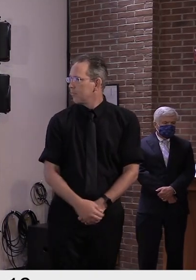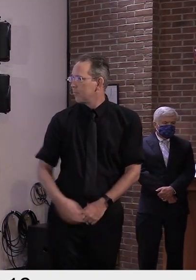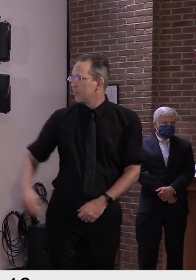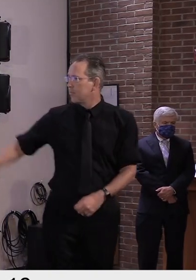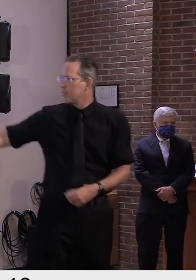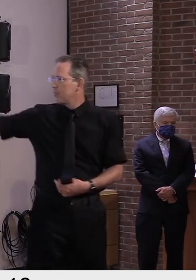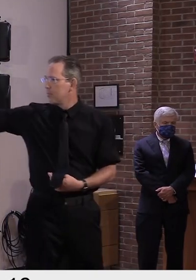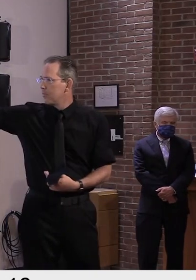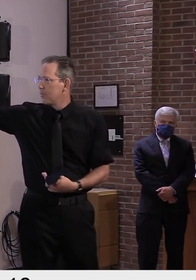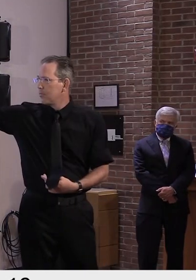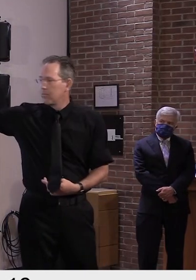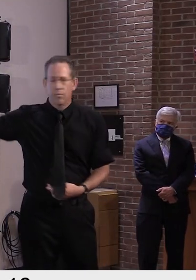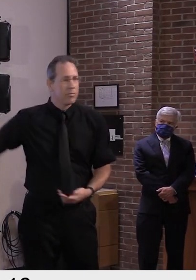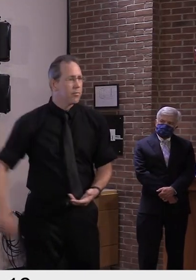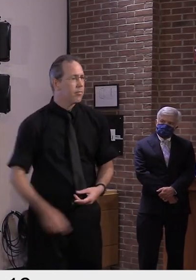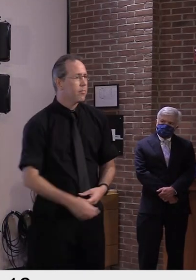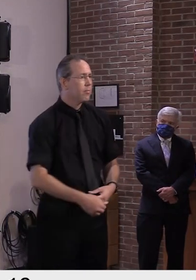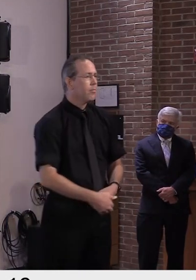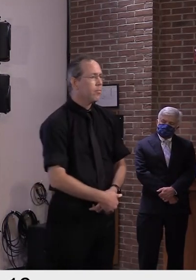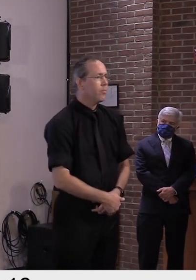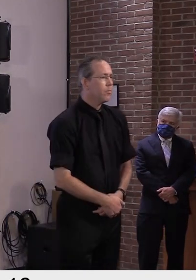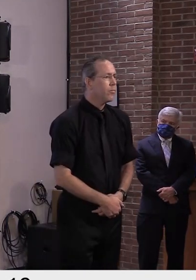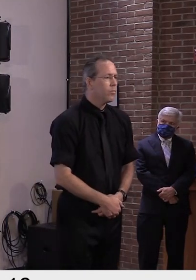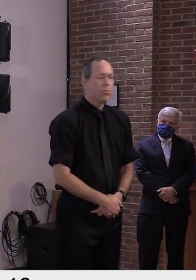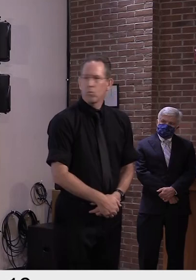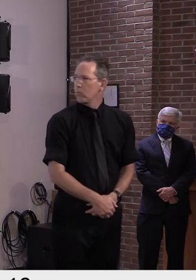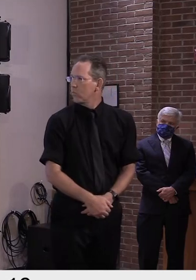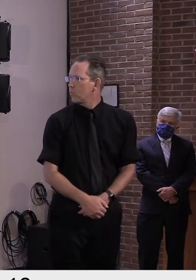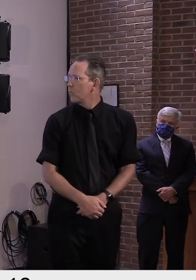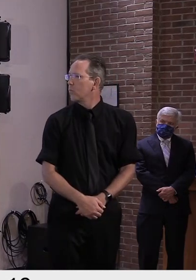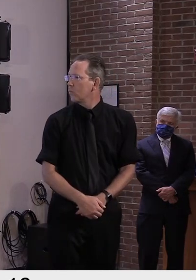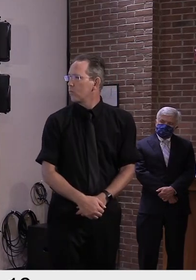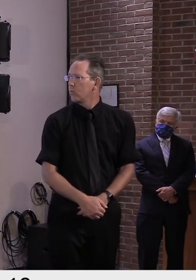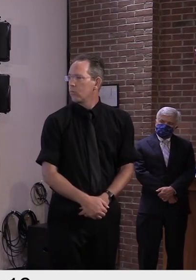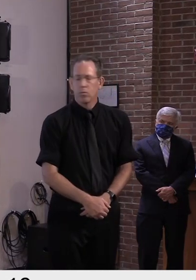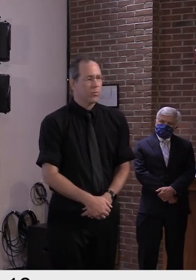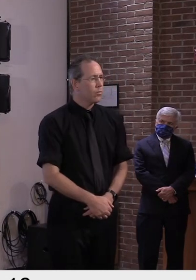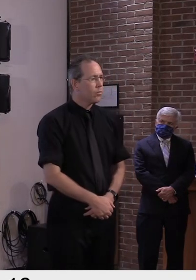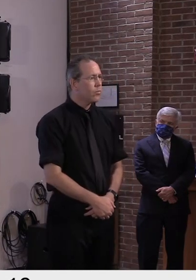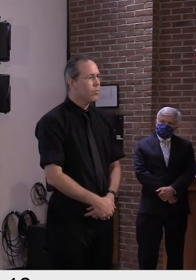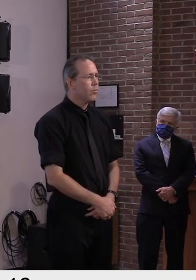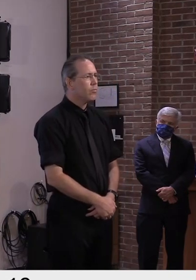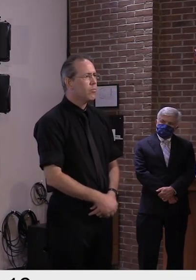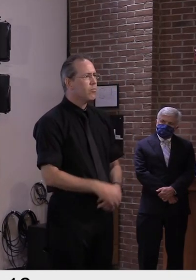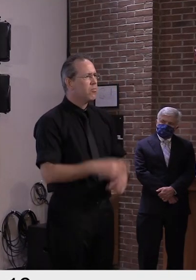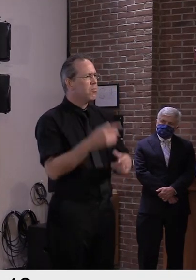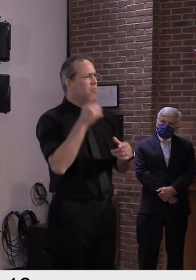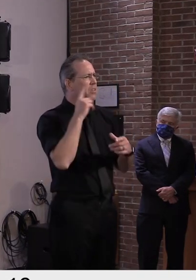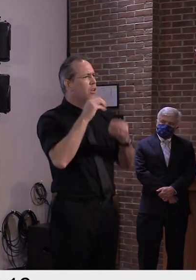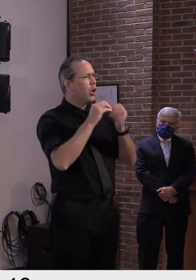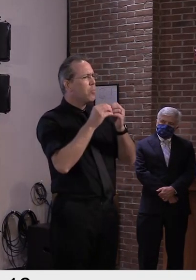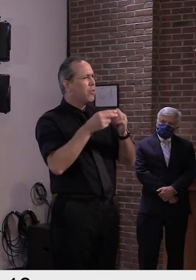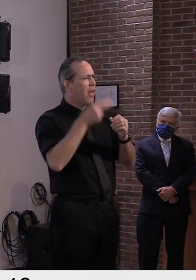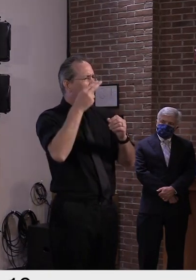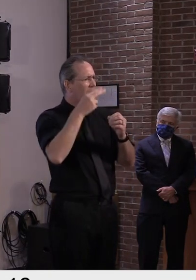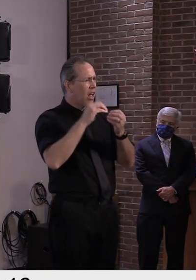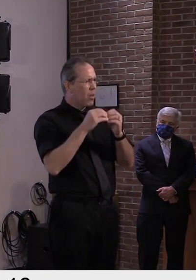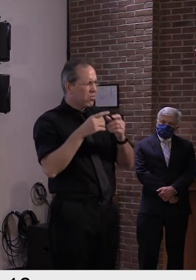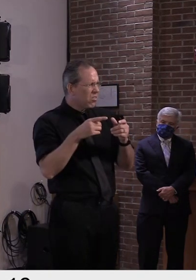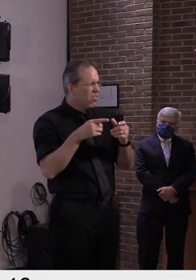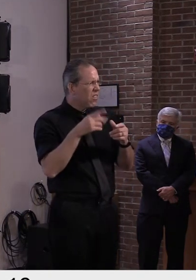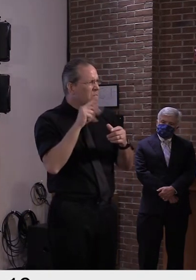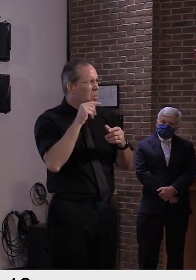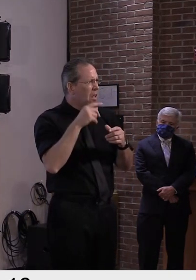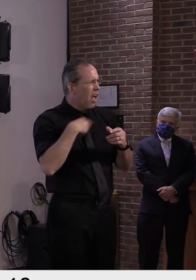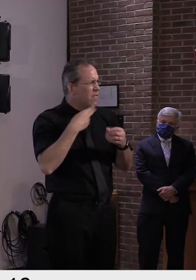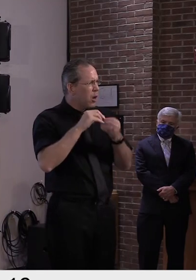is the significance of breaking out the active cases in Vermont compared to the other parts of the Northeast and the travel region? And why does